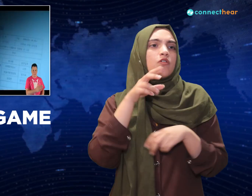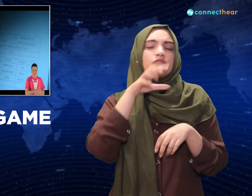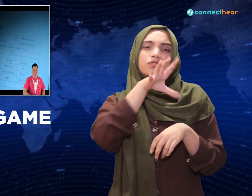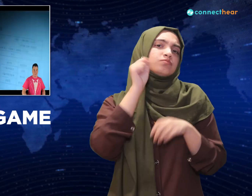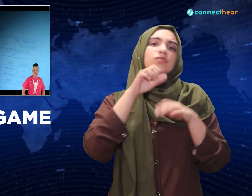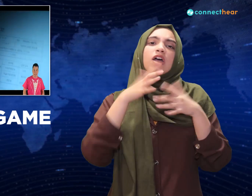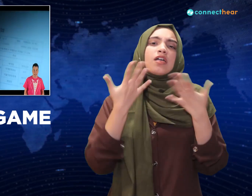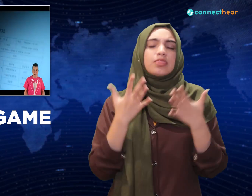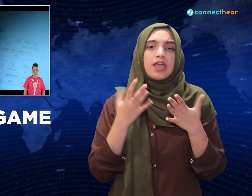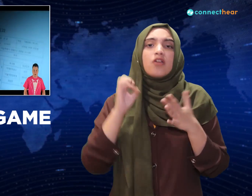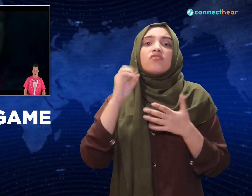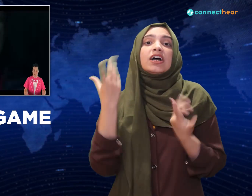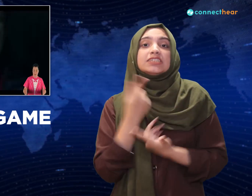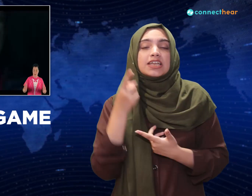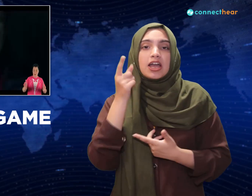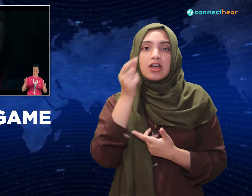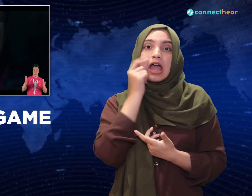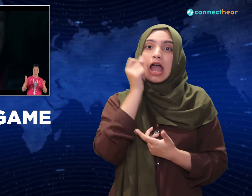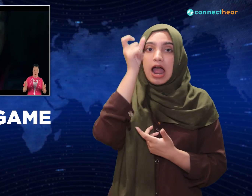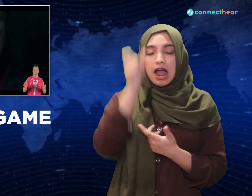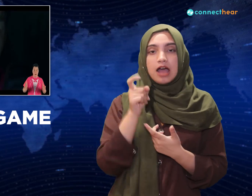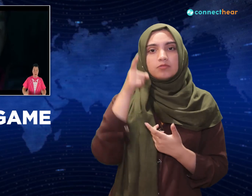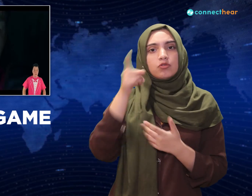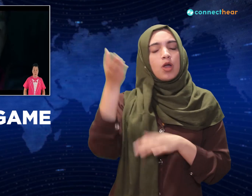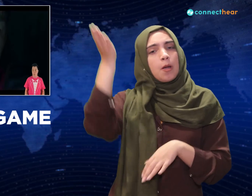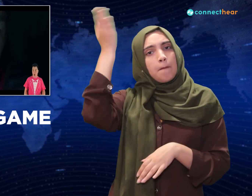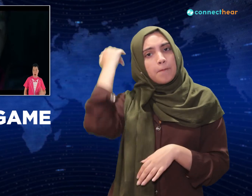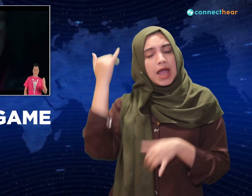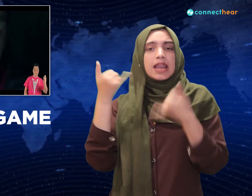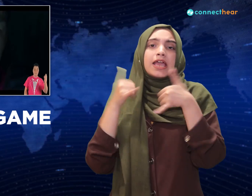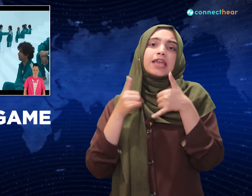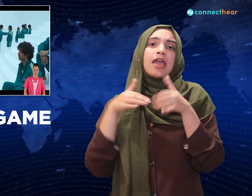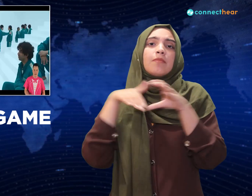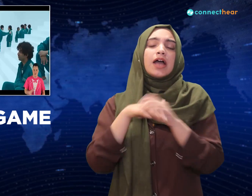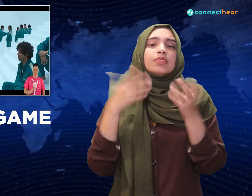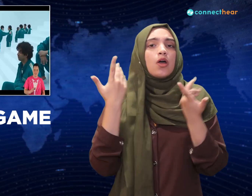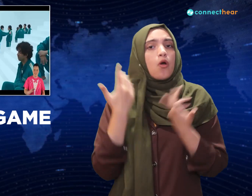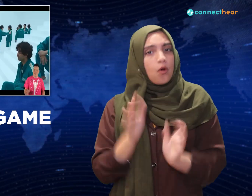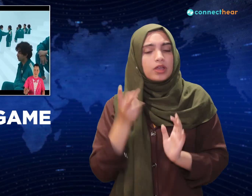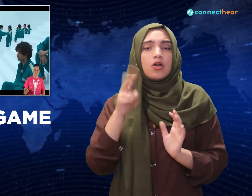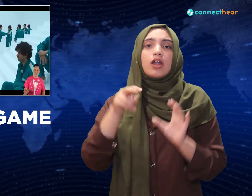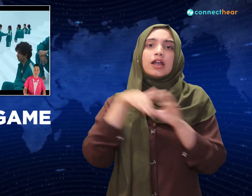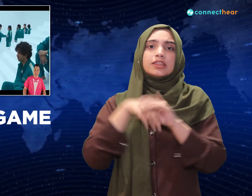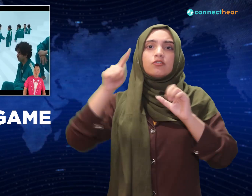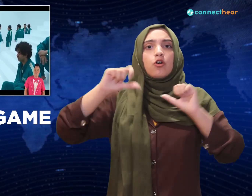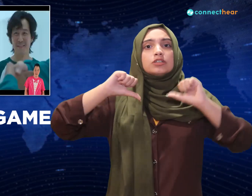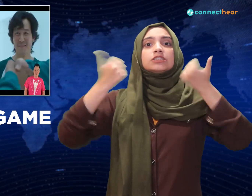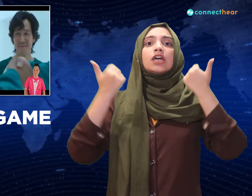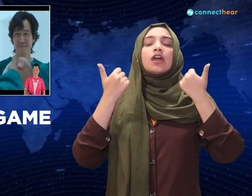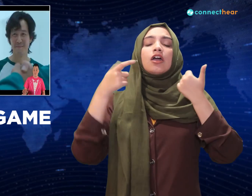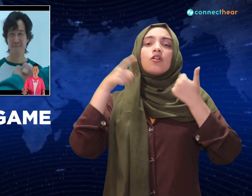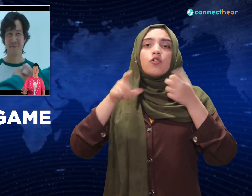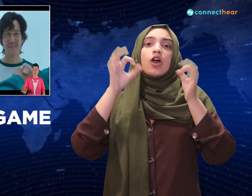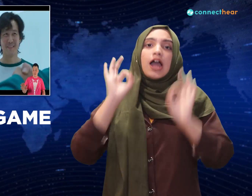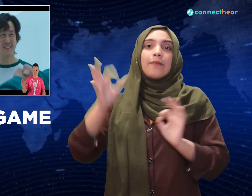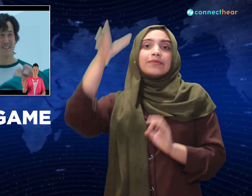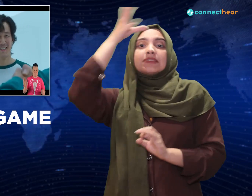year's game where he was the winner? What? But now it's on to the next game, and this one's played as